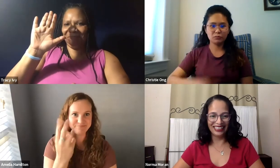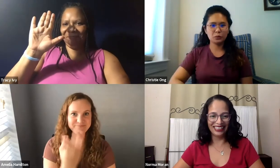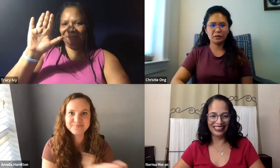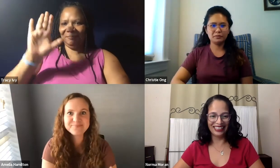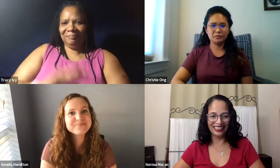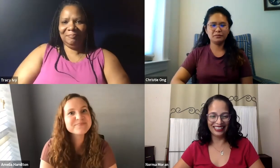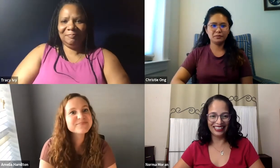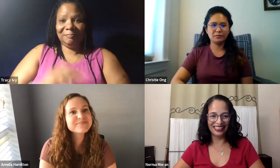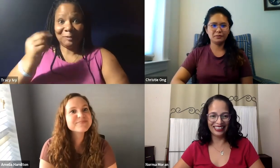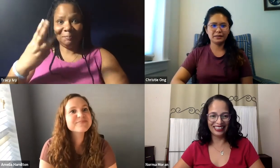Okay, fine.